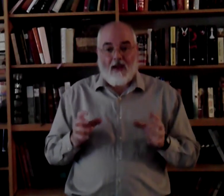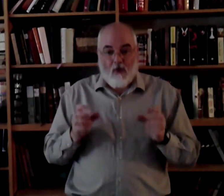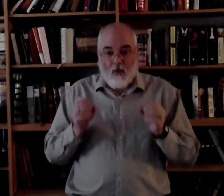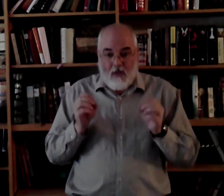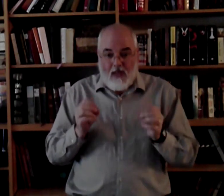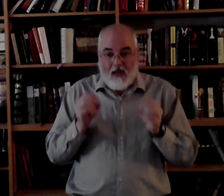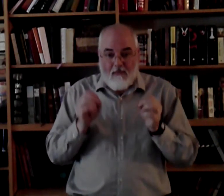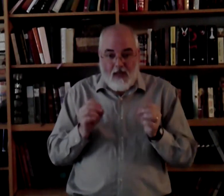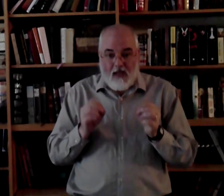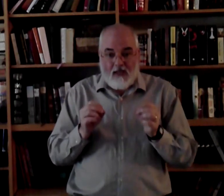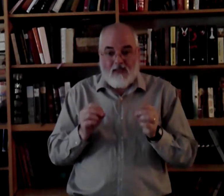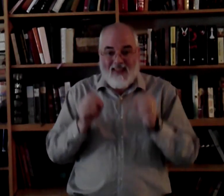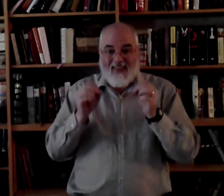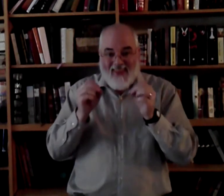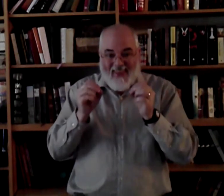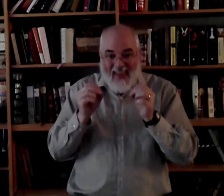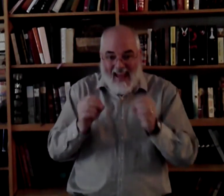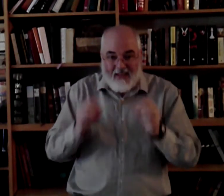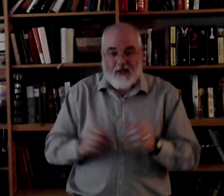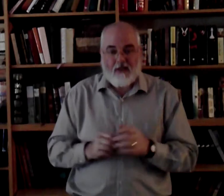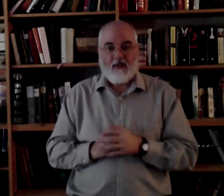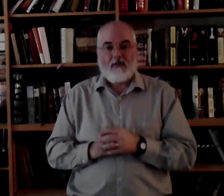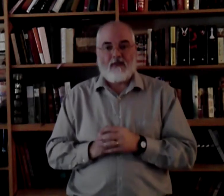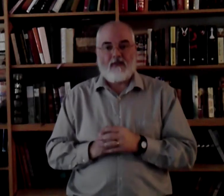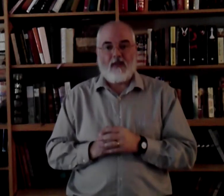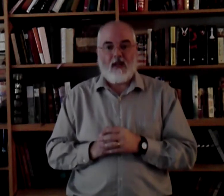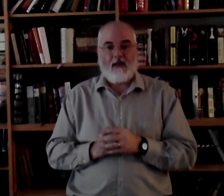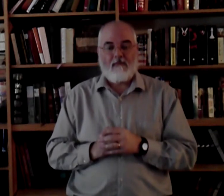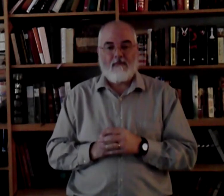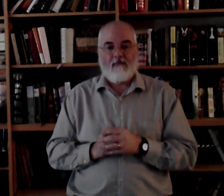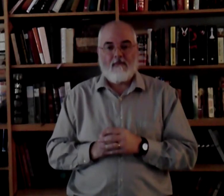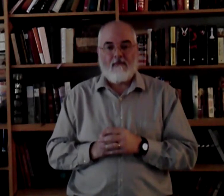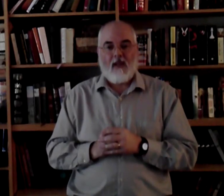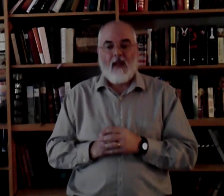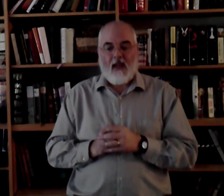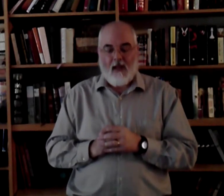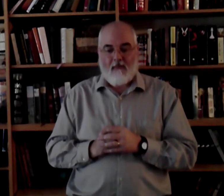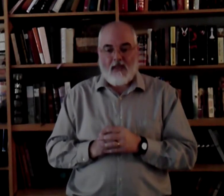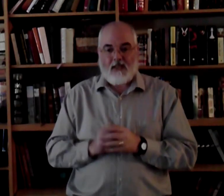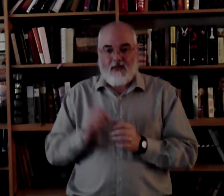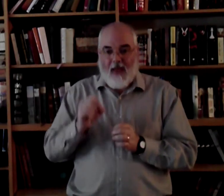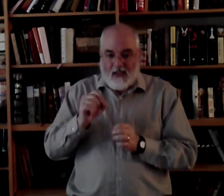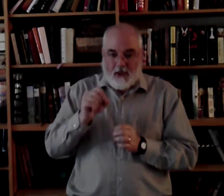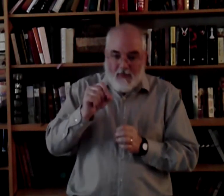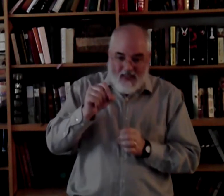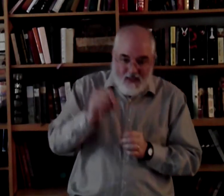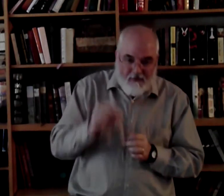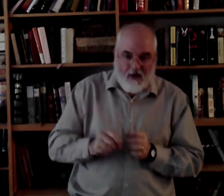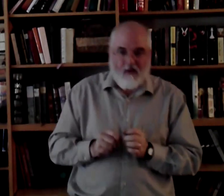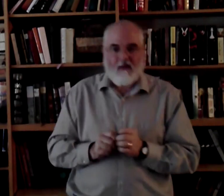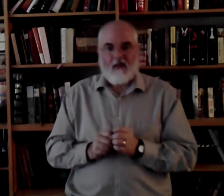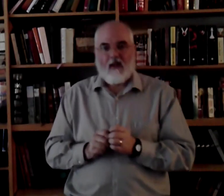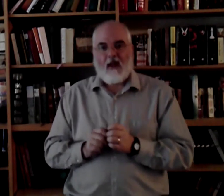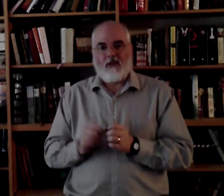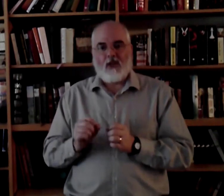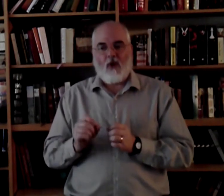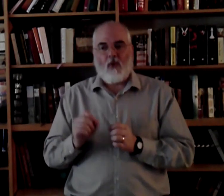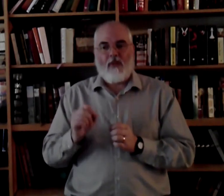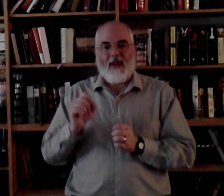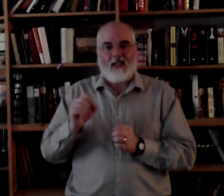really means that. Okay? It means that specific. And so, that